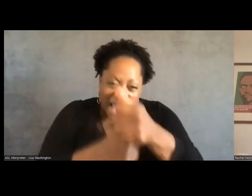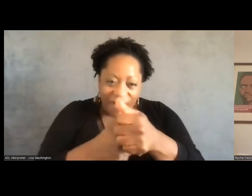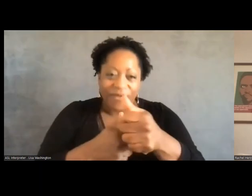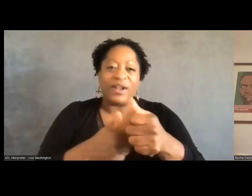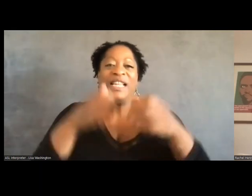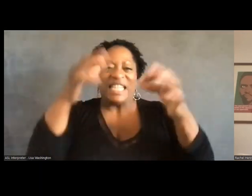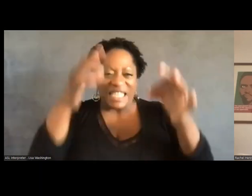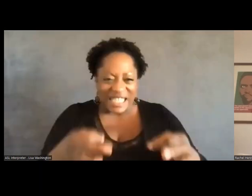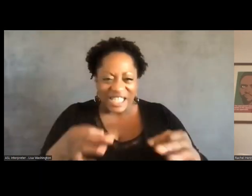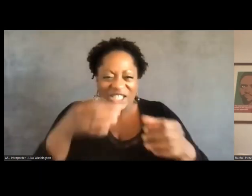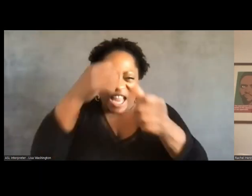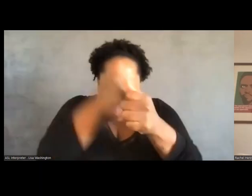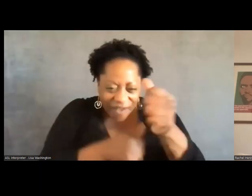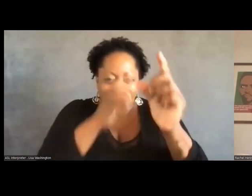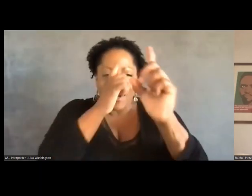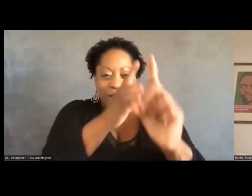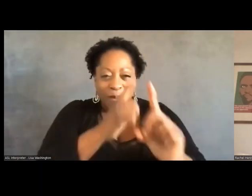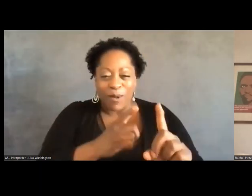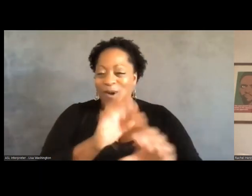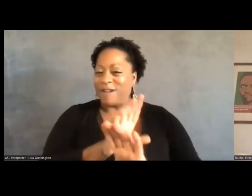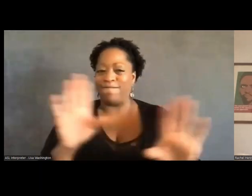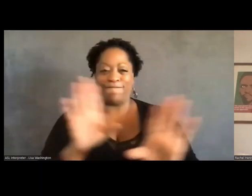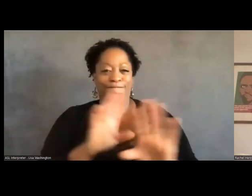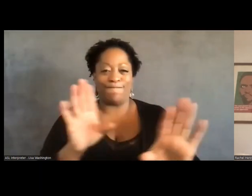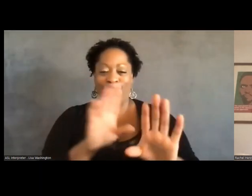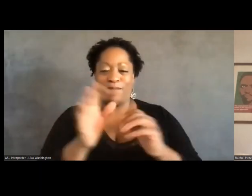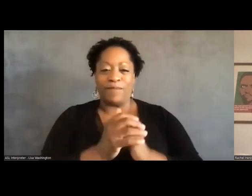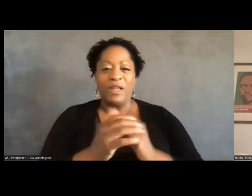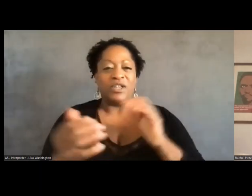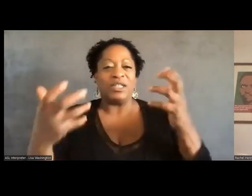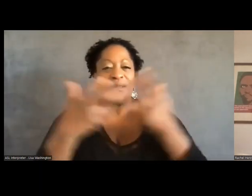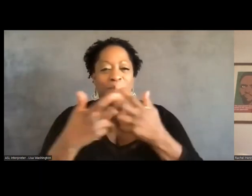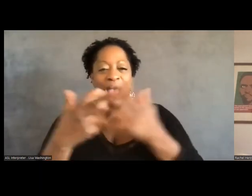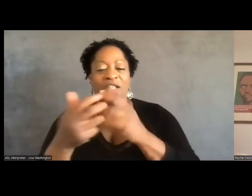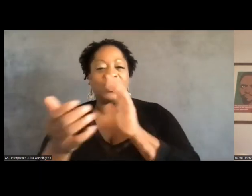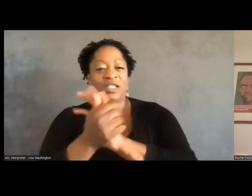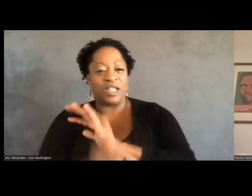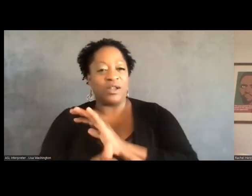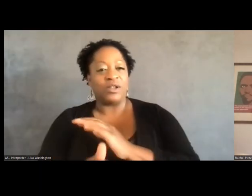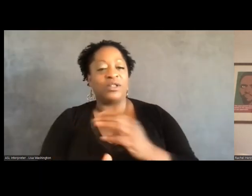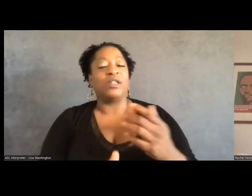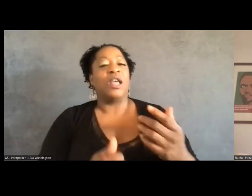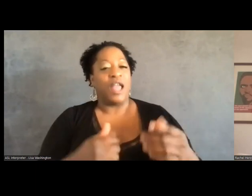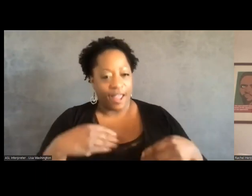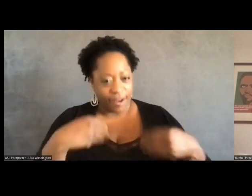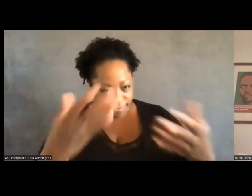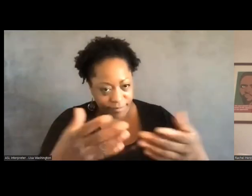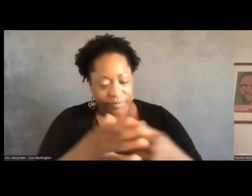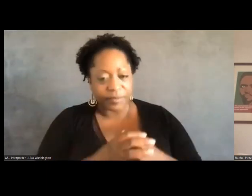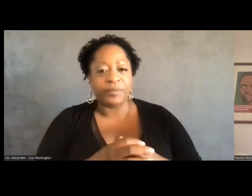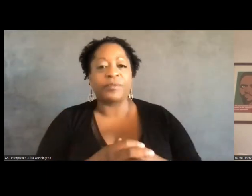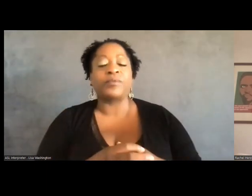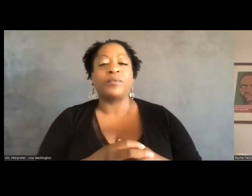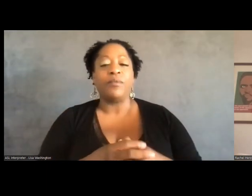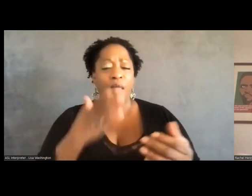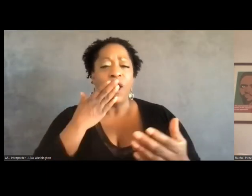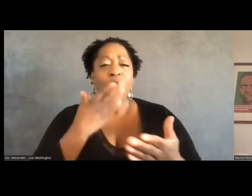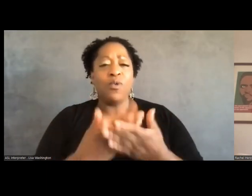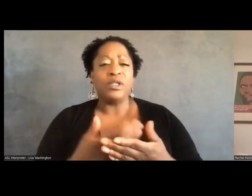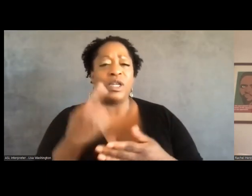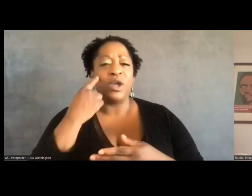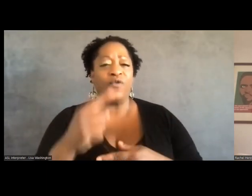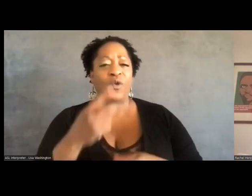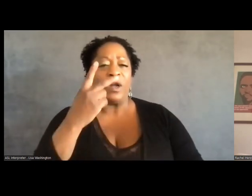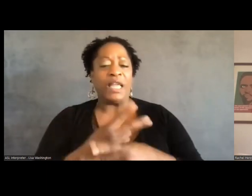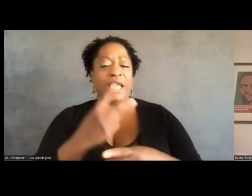point? And then finally, I think, um, you know, one thing that's really good for morale is clarity of purpose. So